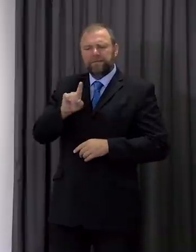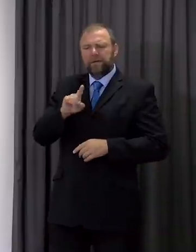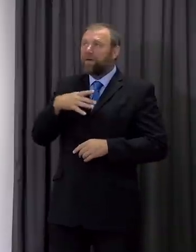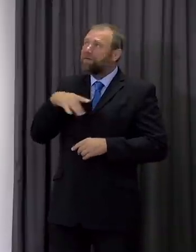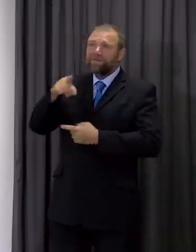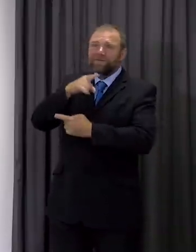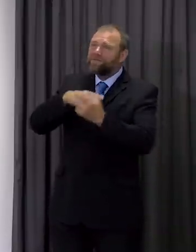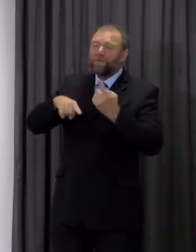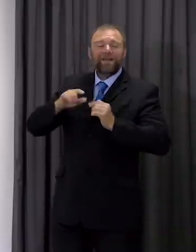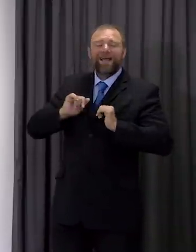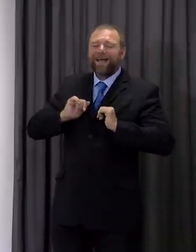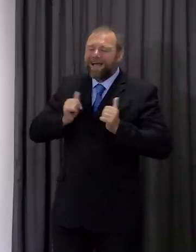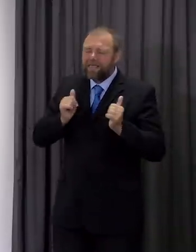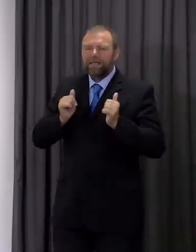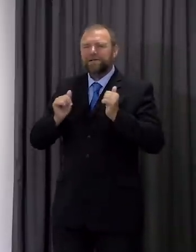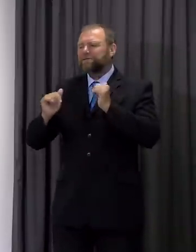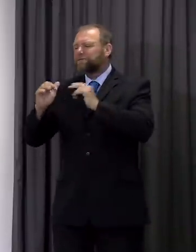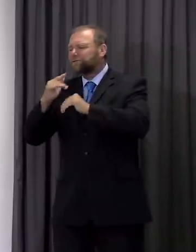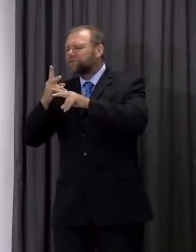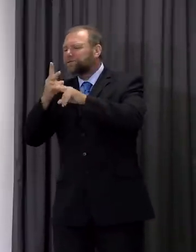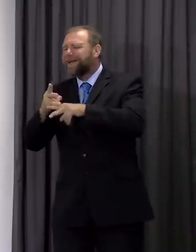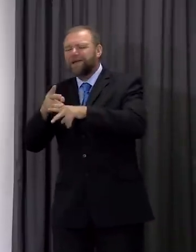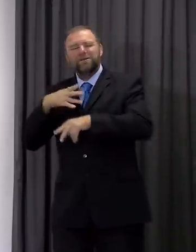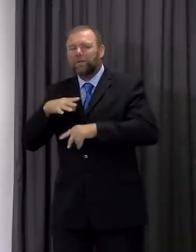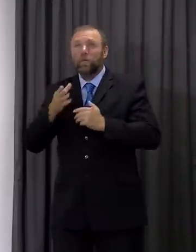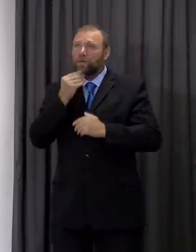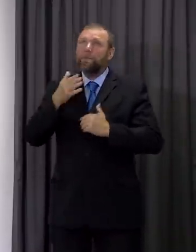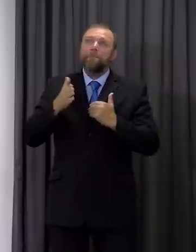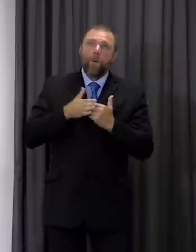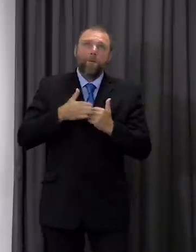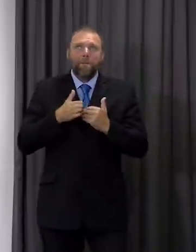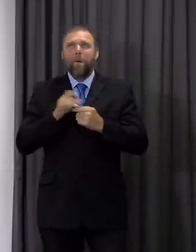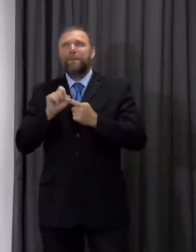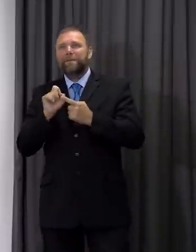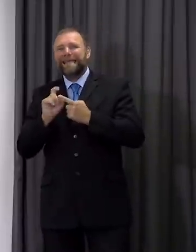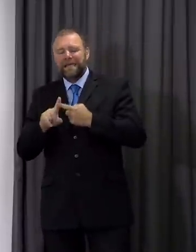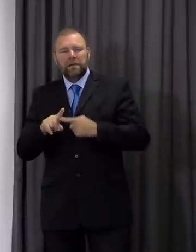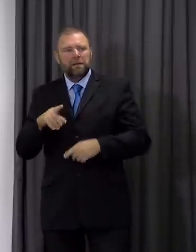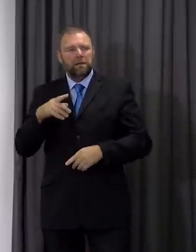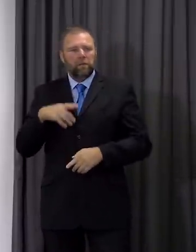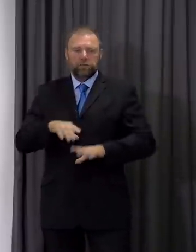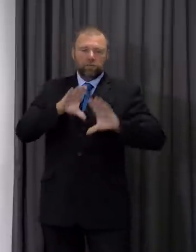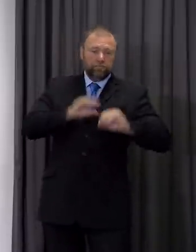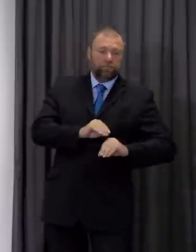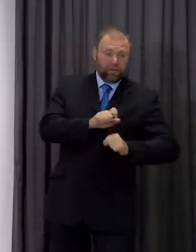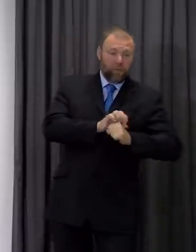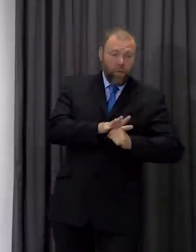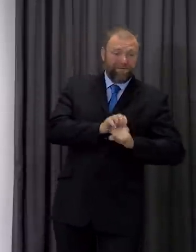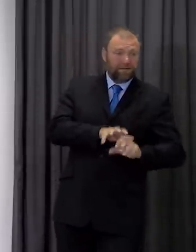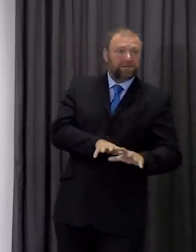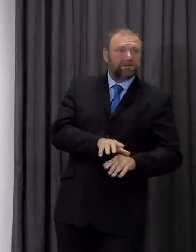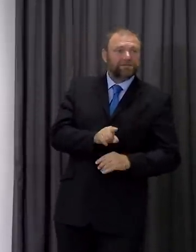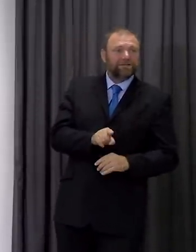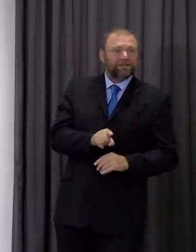using even more significant amounts of PPE because we want to avoid more cases of COVID coming in to our health and care